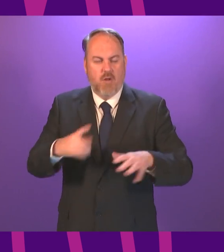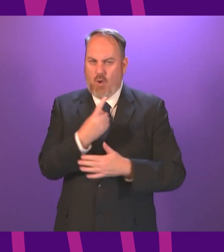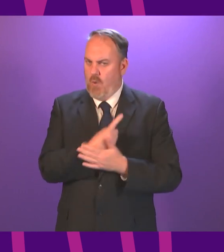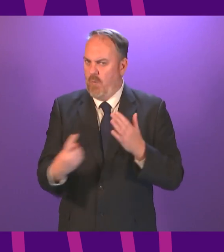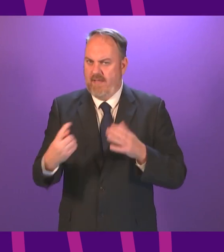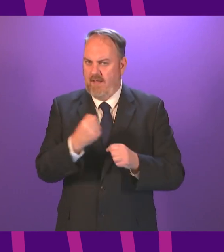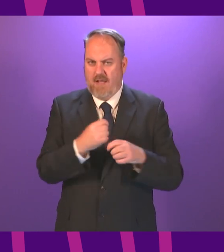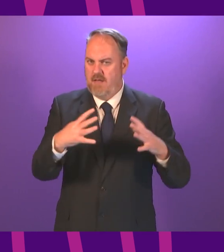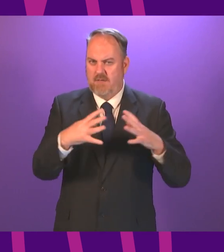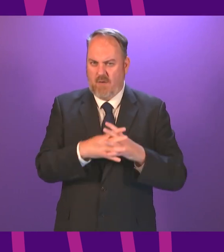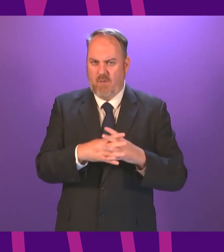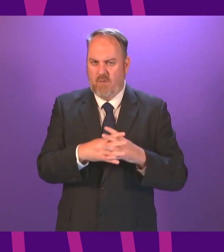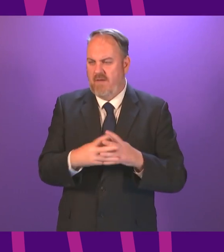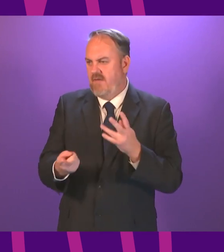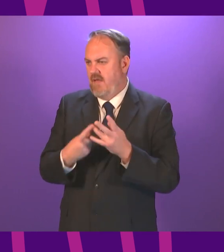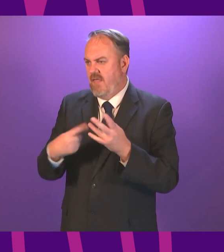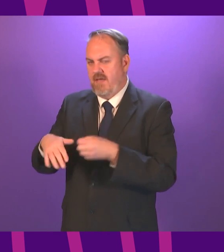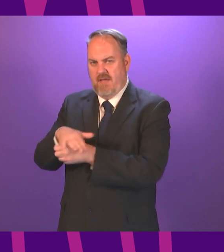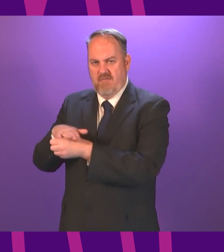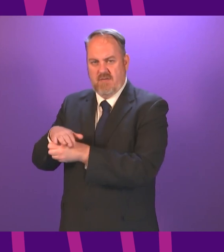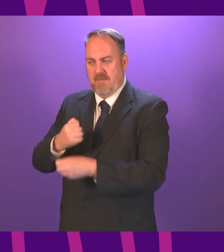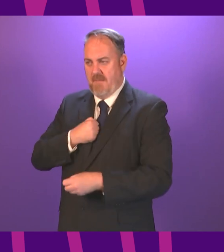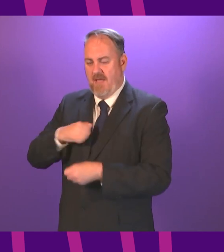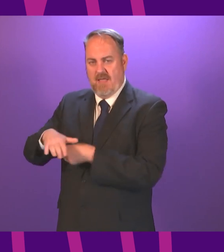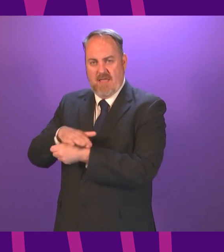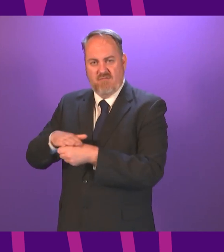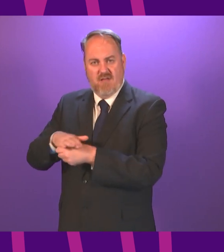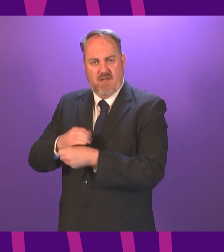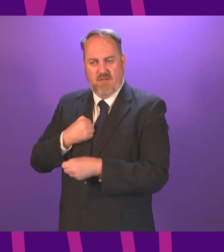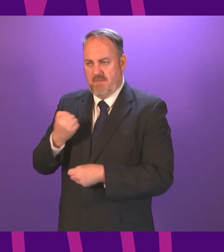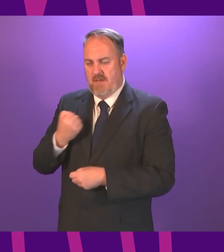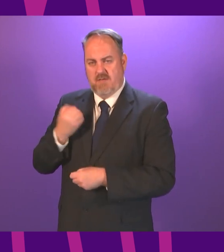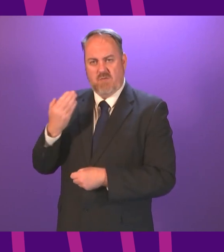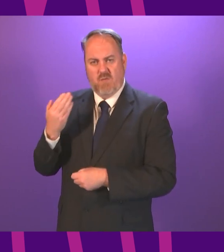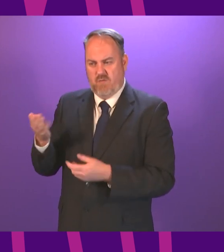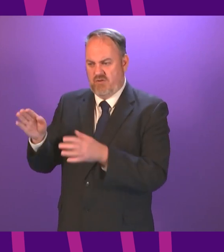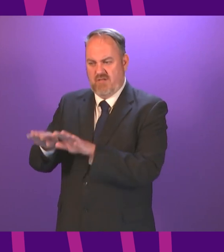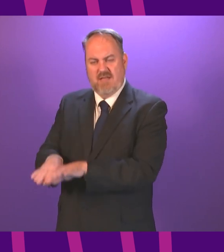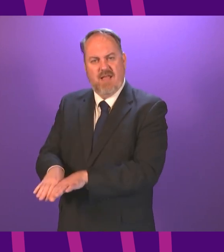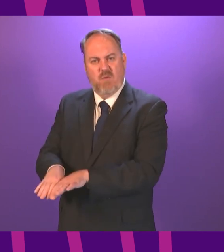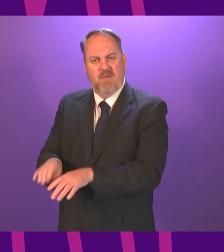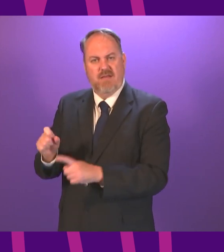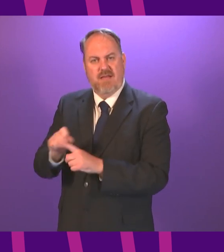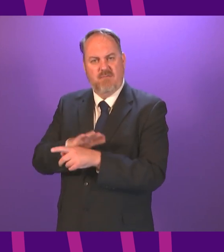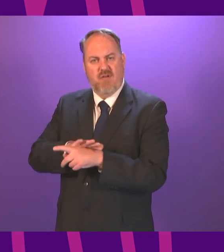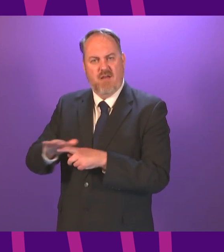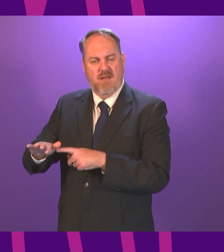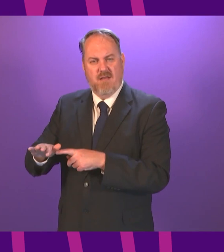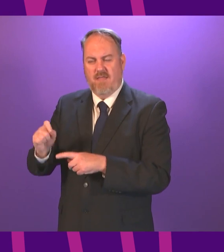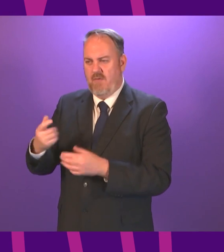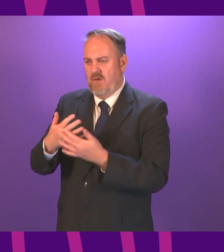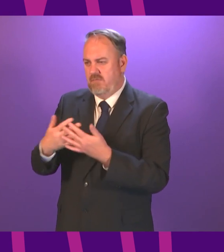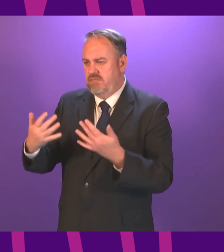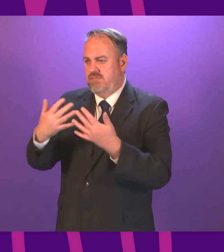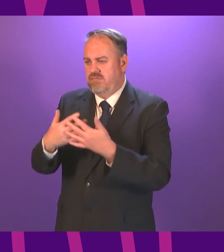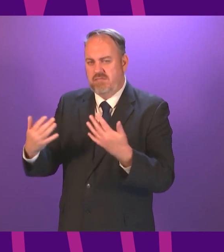said in my speech Davidson's Main's primary was closed in my constituency on Tuesday 11 classes are now self-isolating there are dozens and dozens